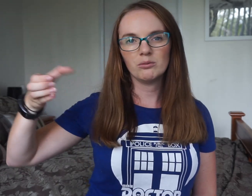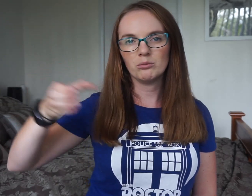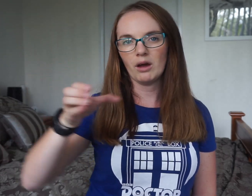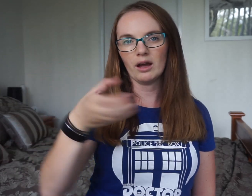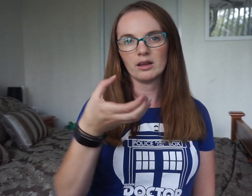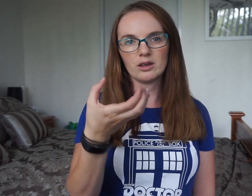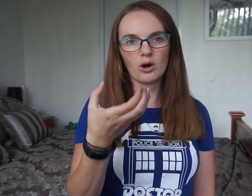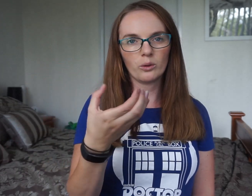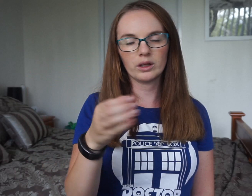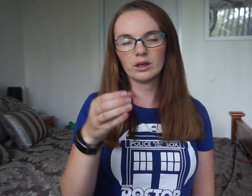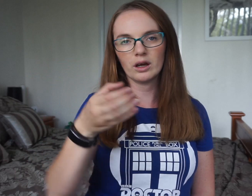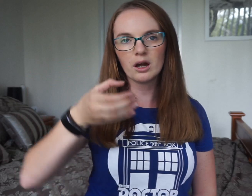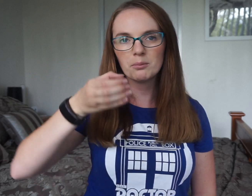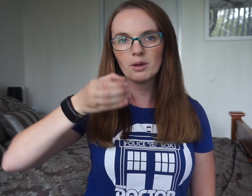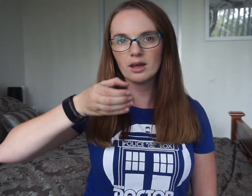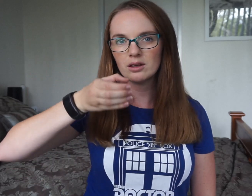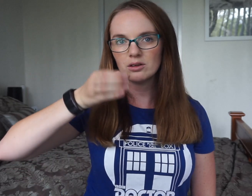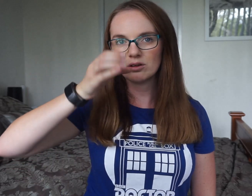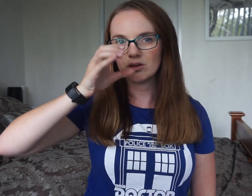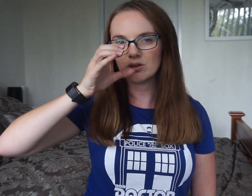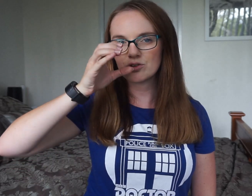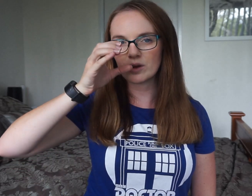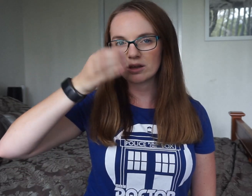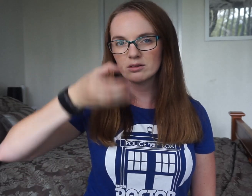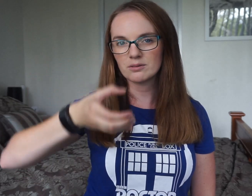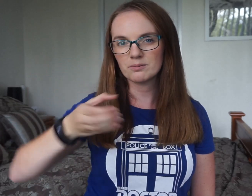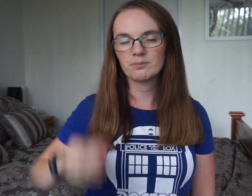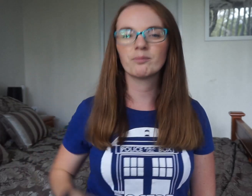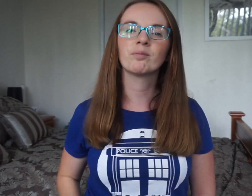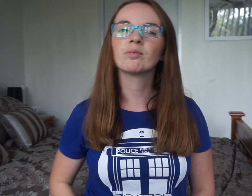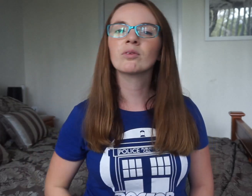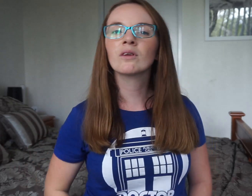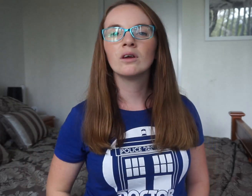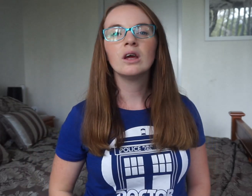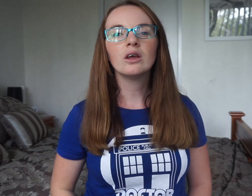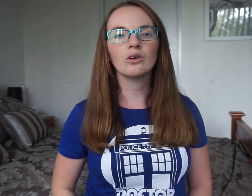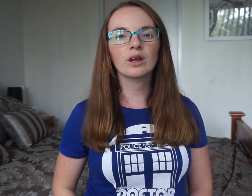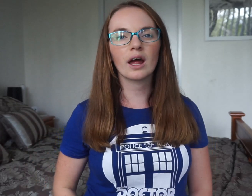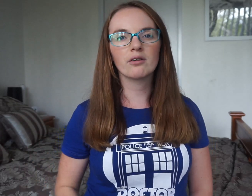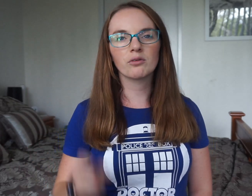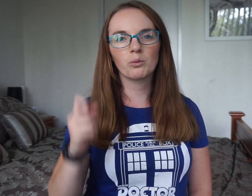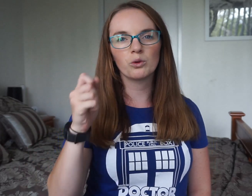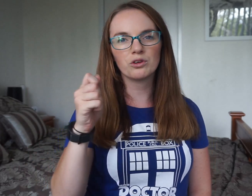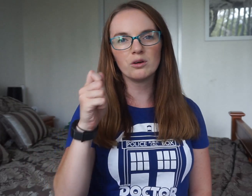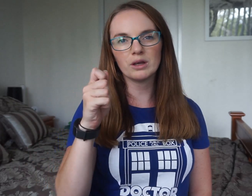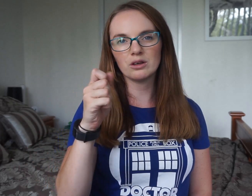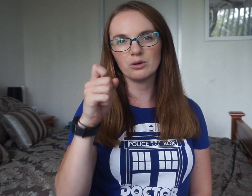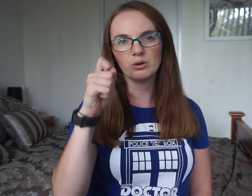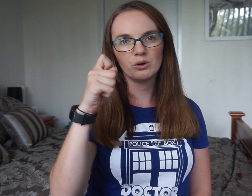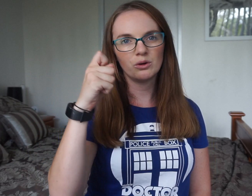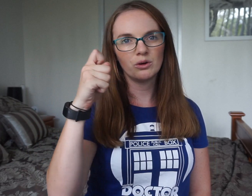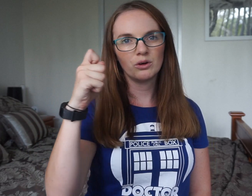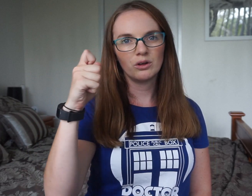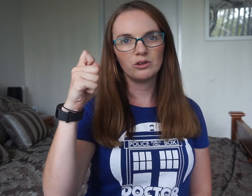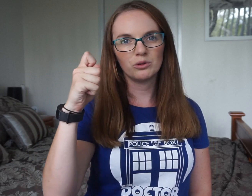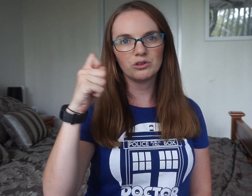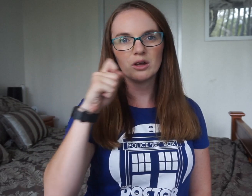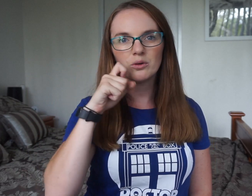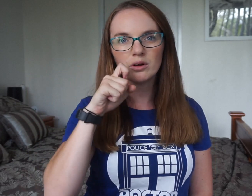Act like you're holding a cup and drink. You can have water where you do a tight hook